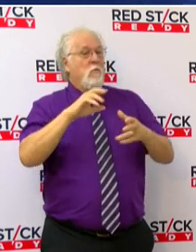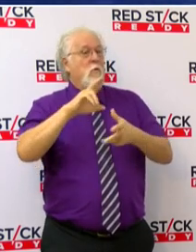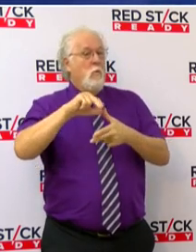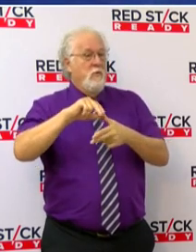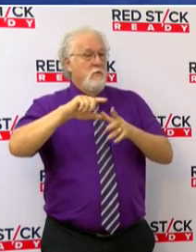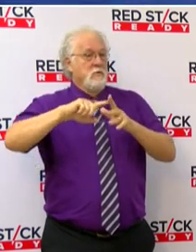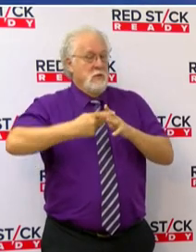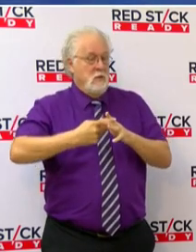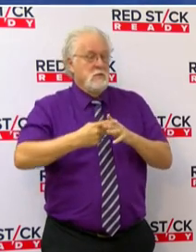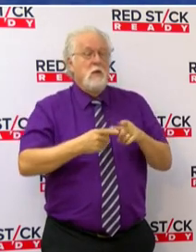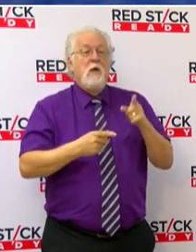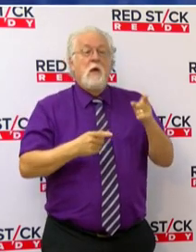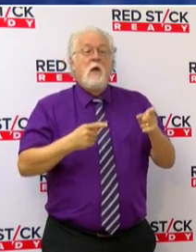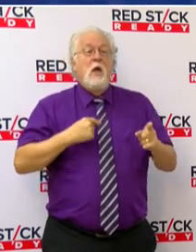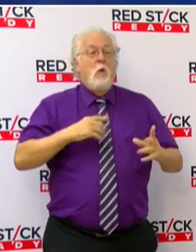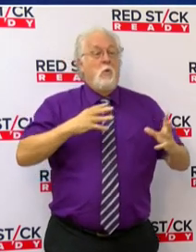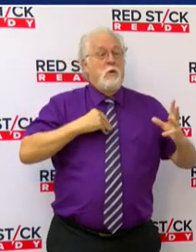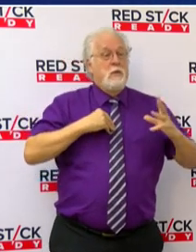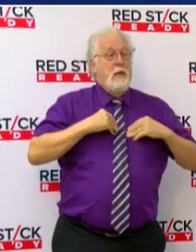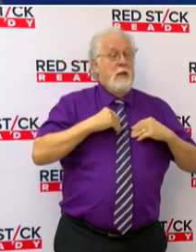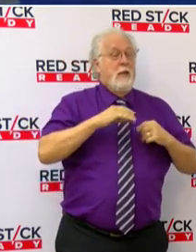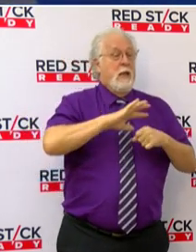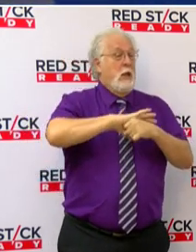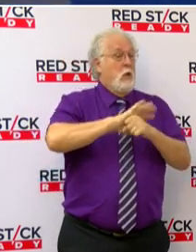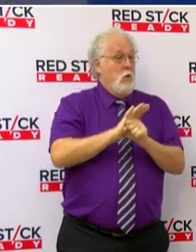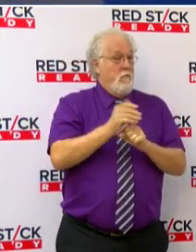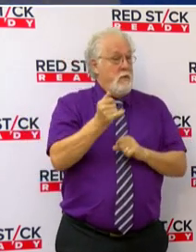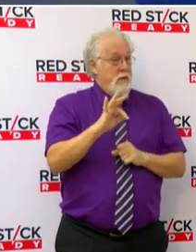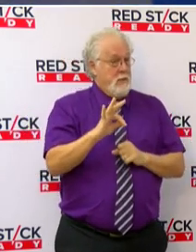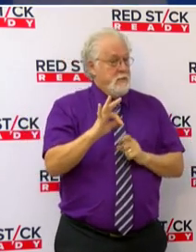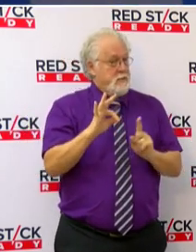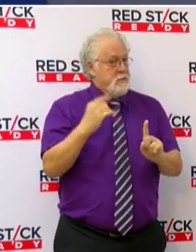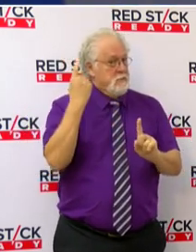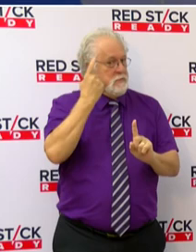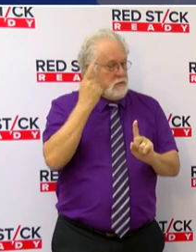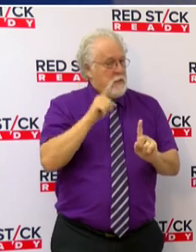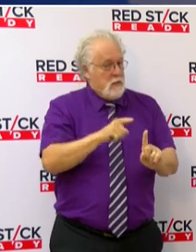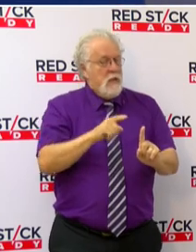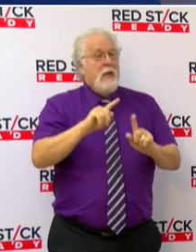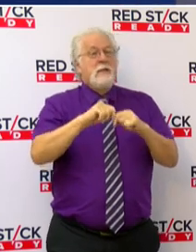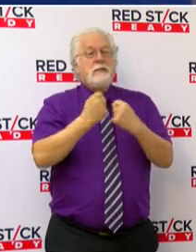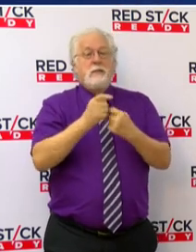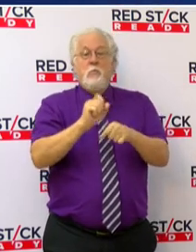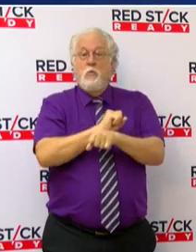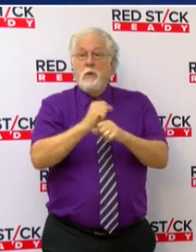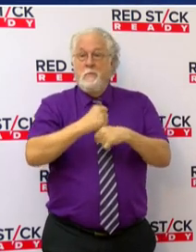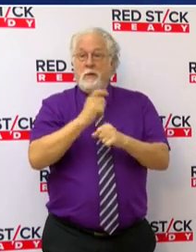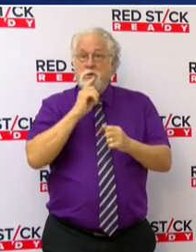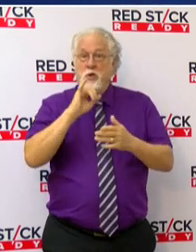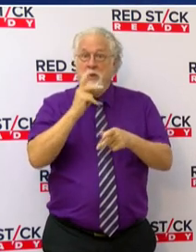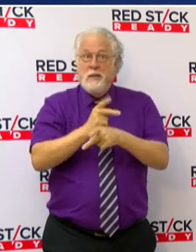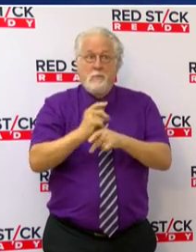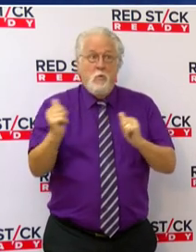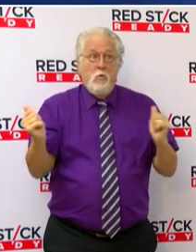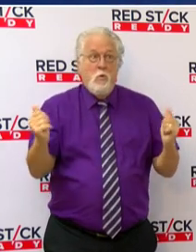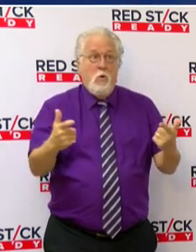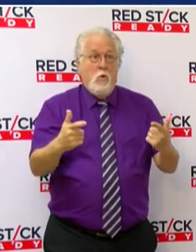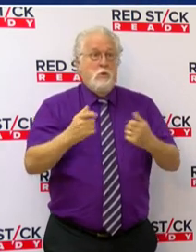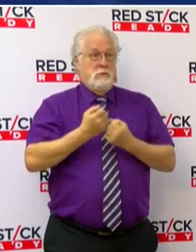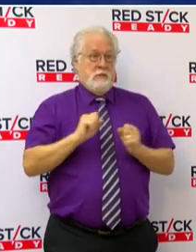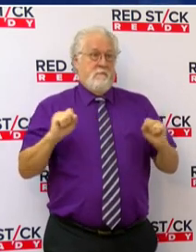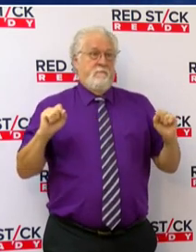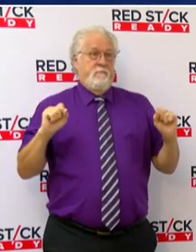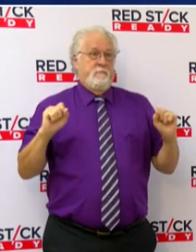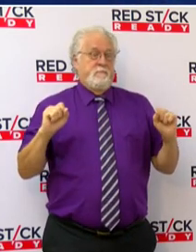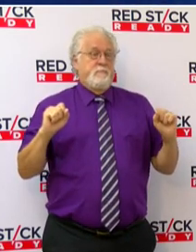We're taking COVID-19 into consideration and our team is working to ensure we can keep everyone safe